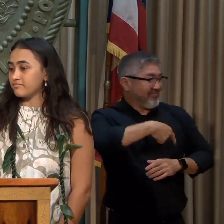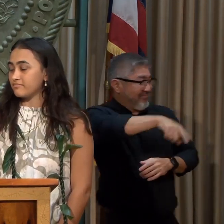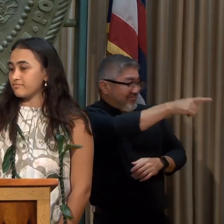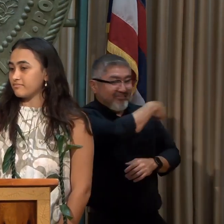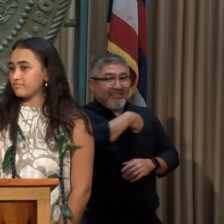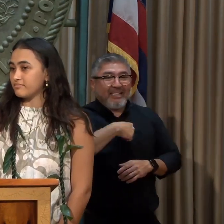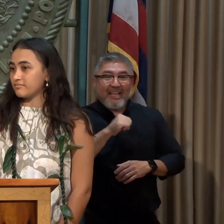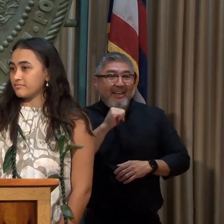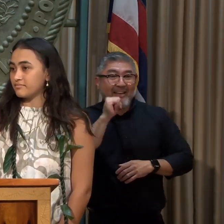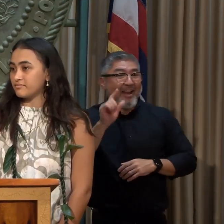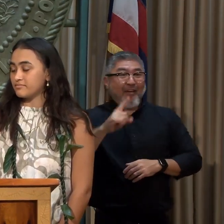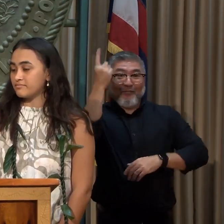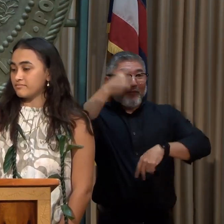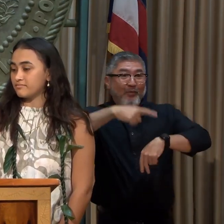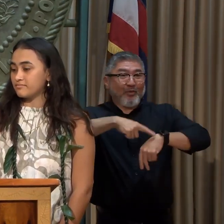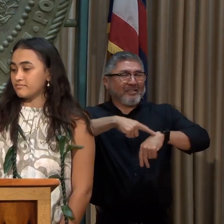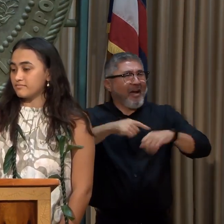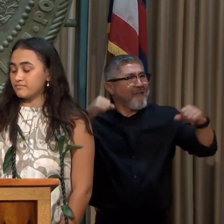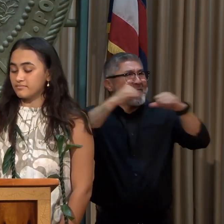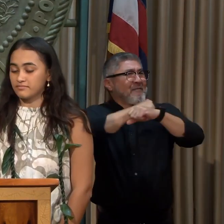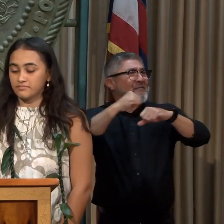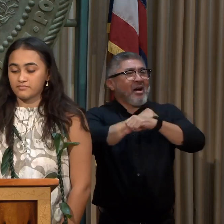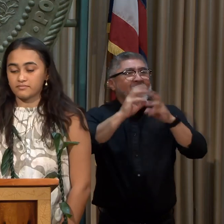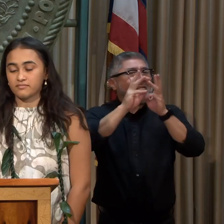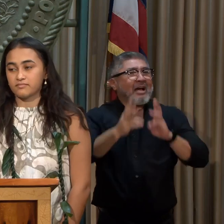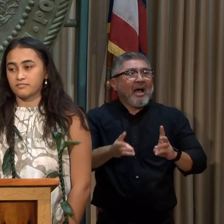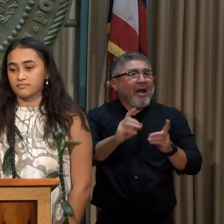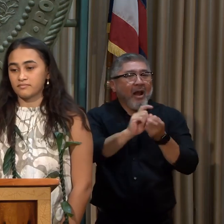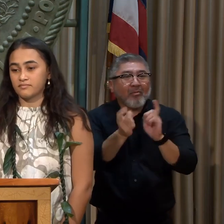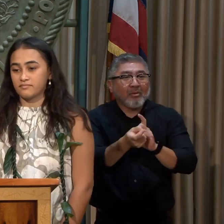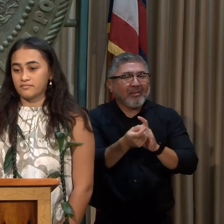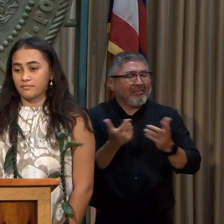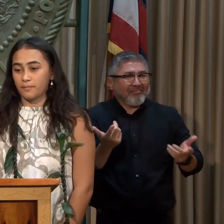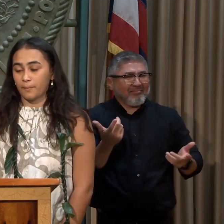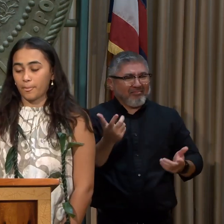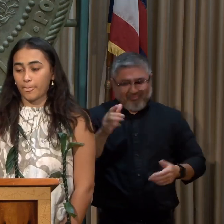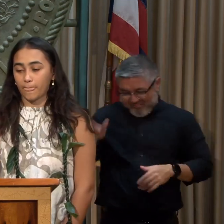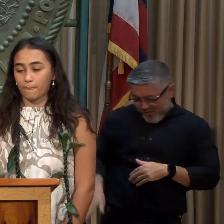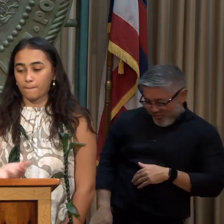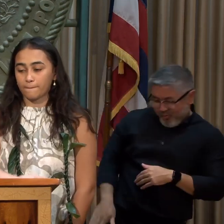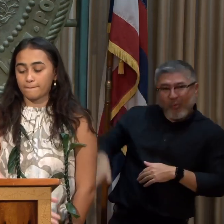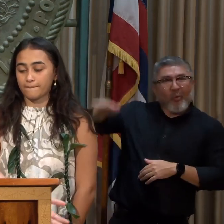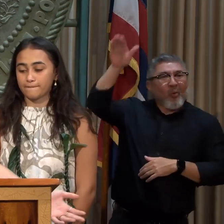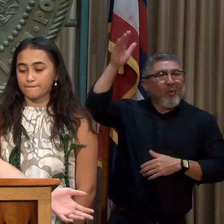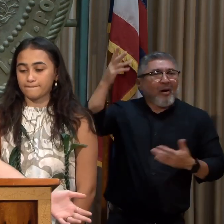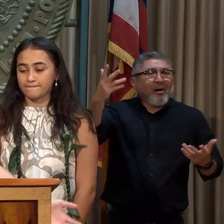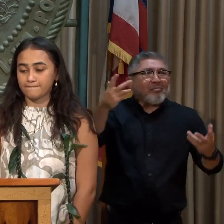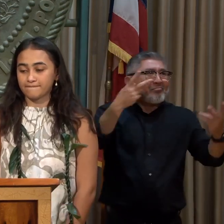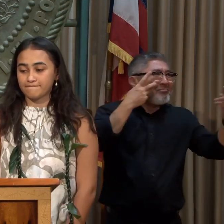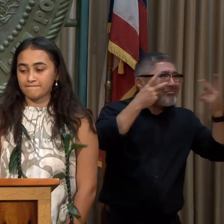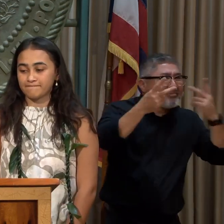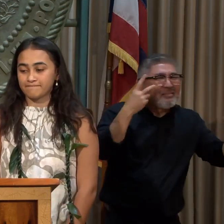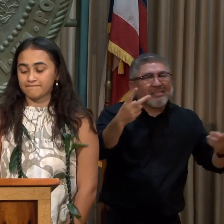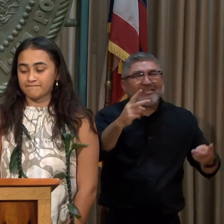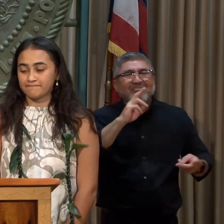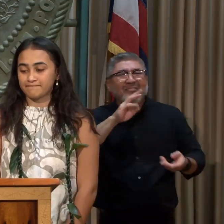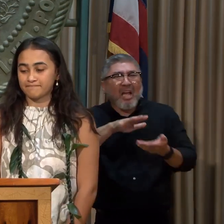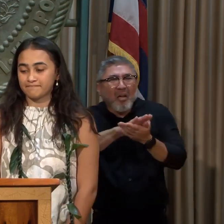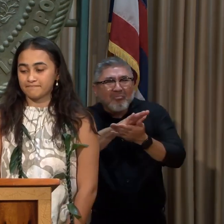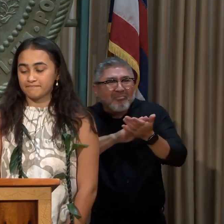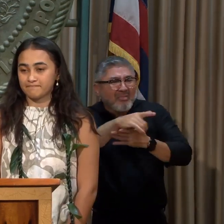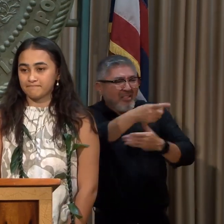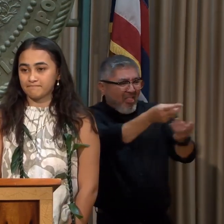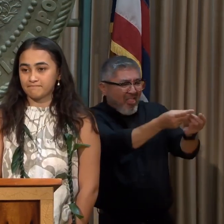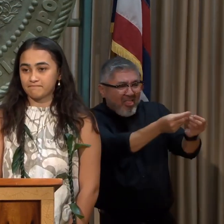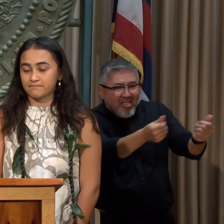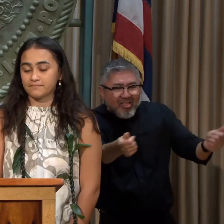advocating for climate change. It's kind of been our whole life that we've seen our beaches falling into the water and